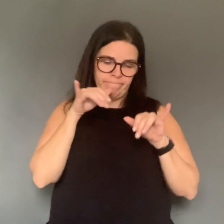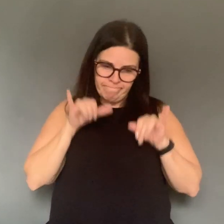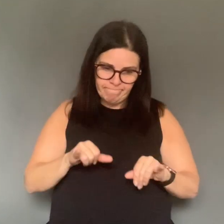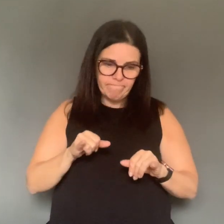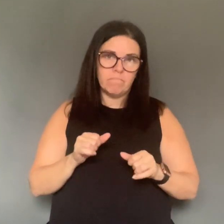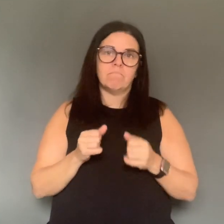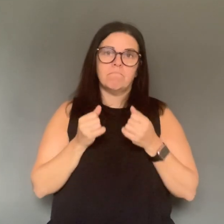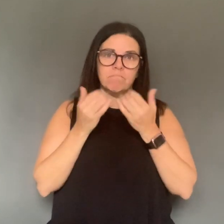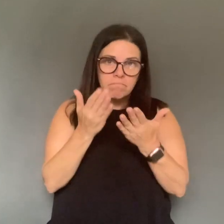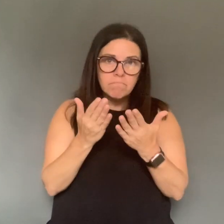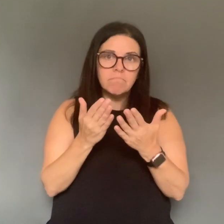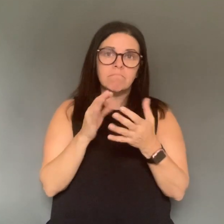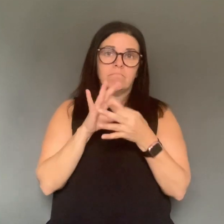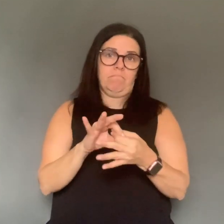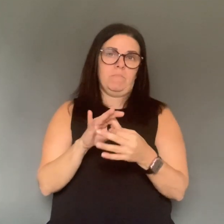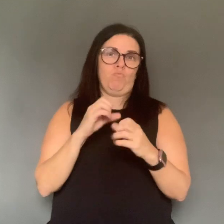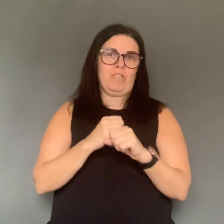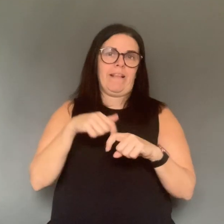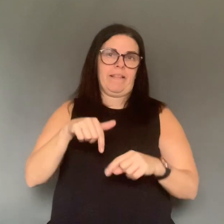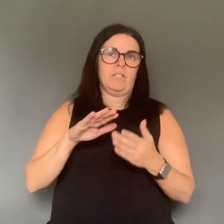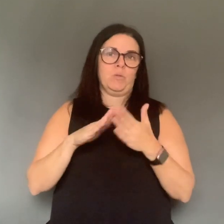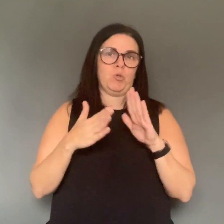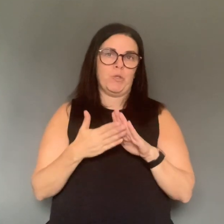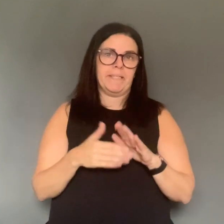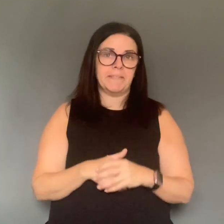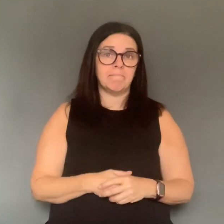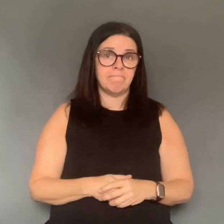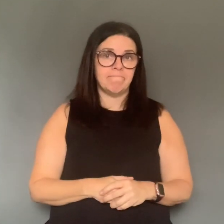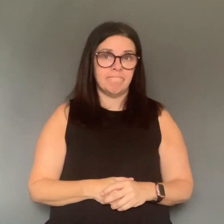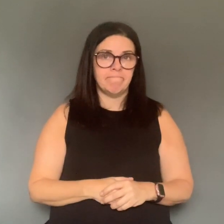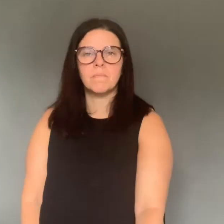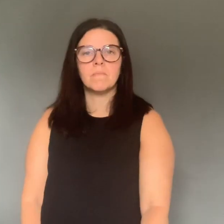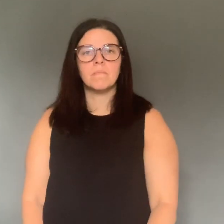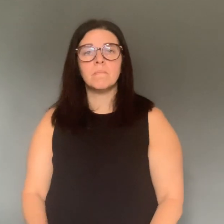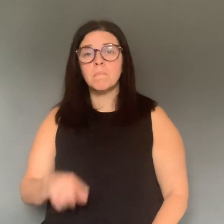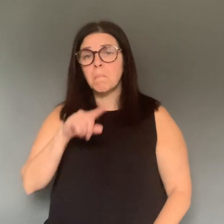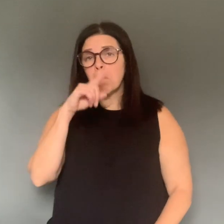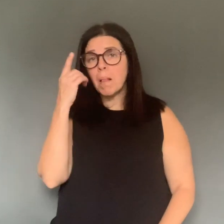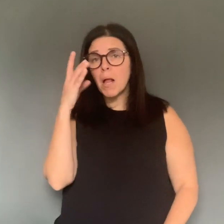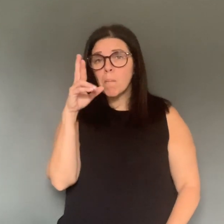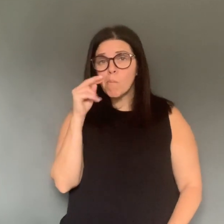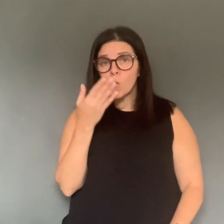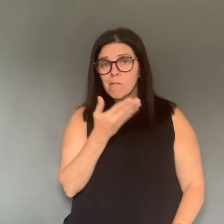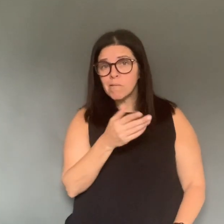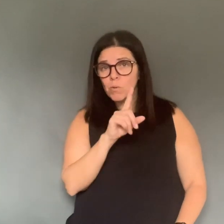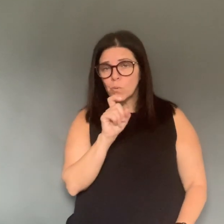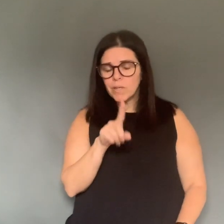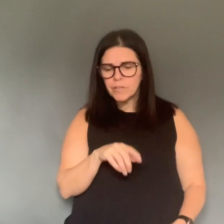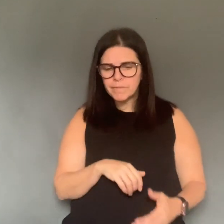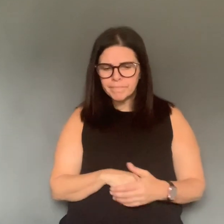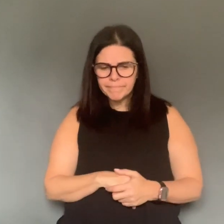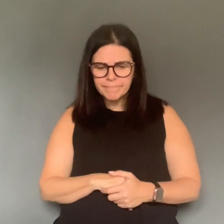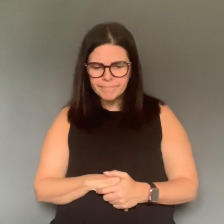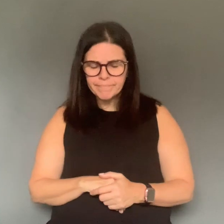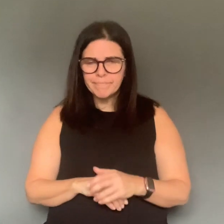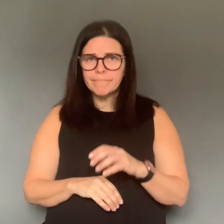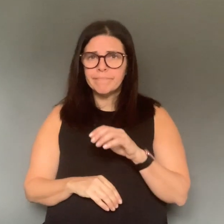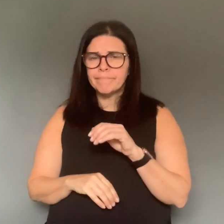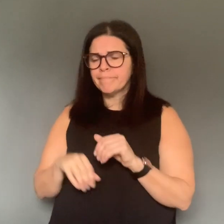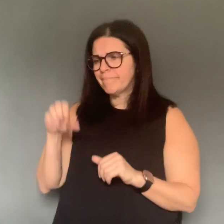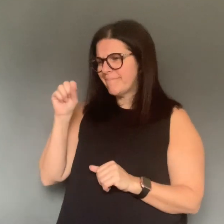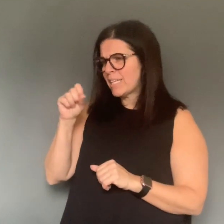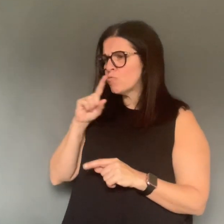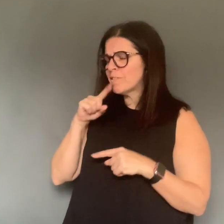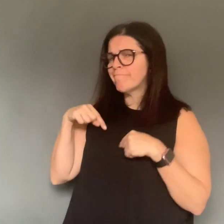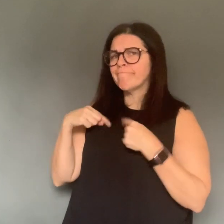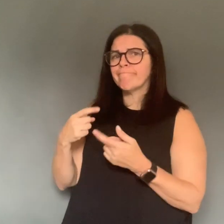Um, yeah, we have a letter sent to us, somebody asking, um, that Dr. Ahmed, I mean,